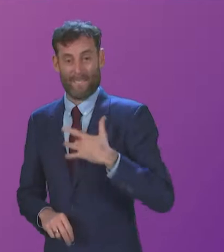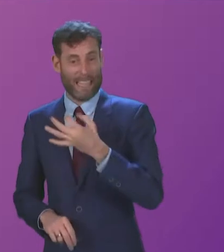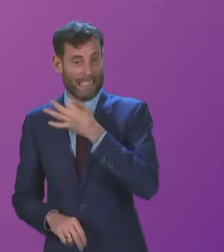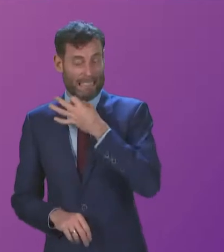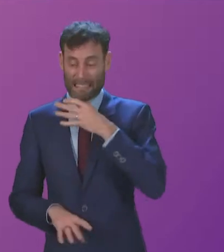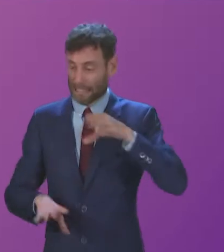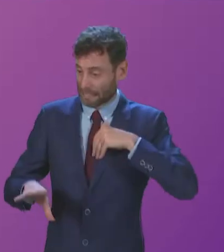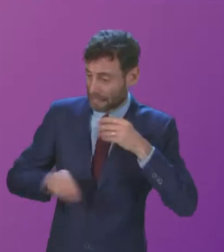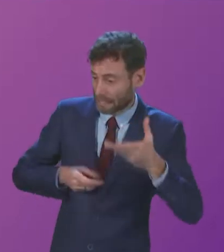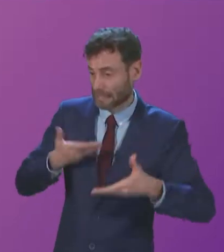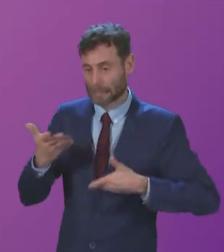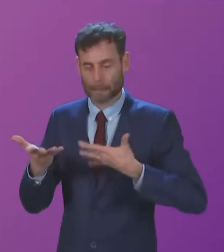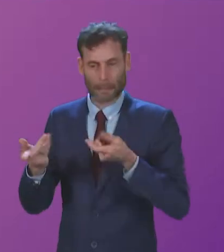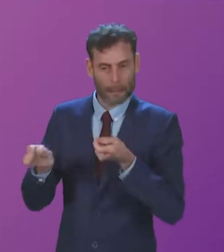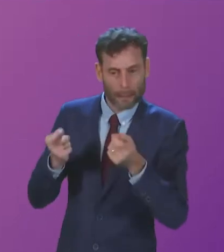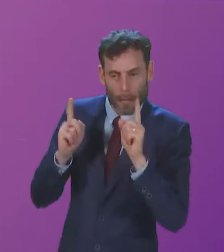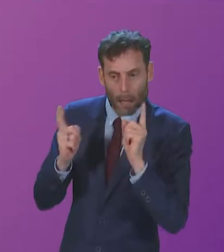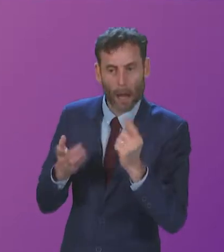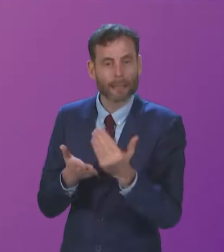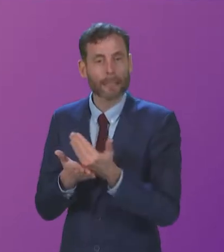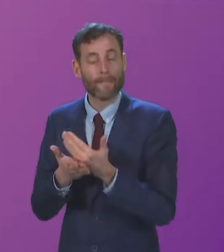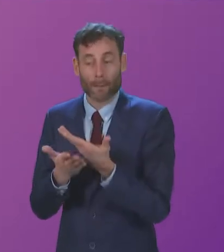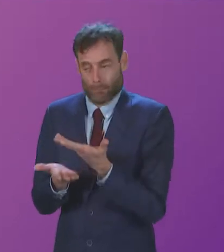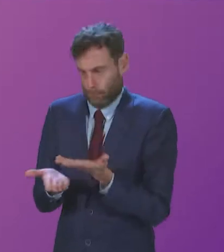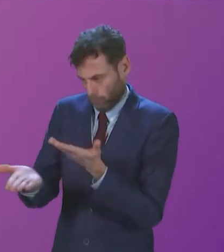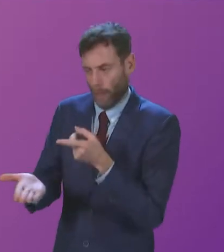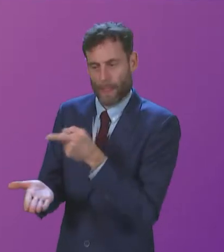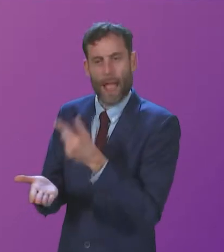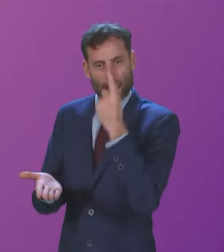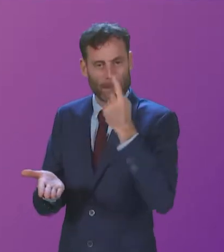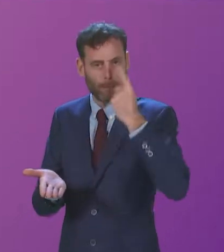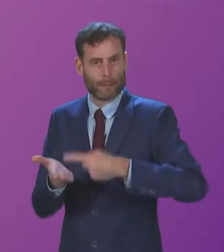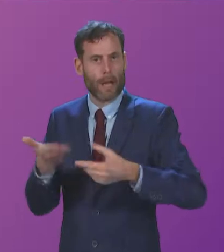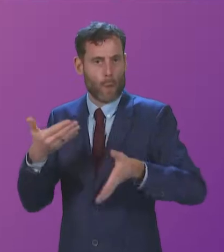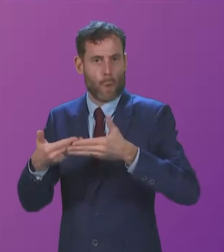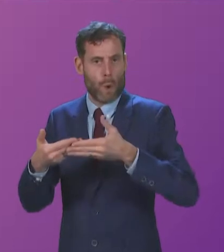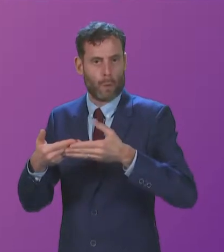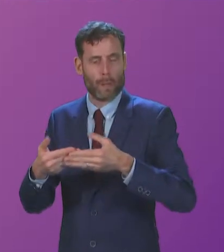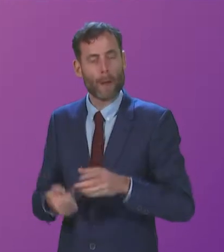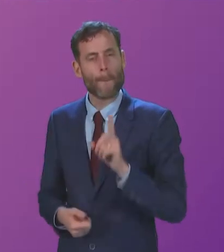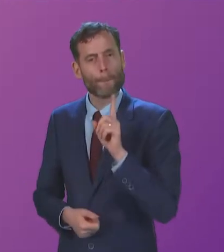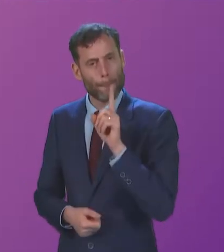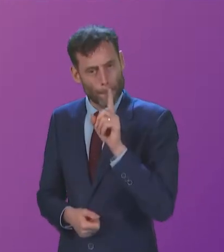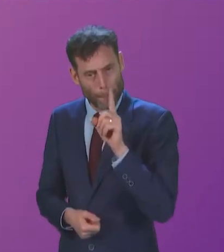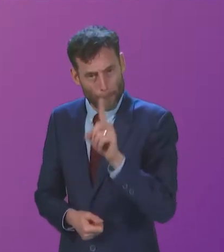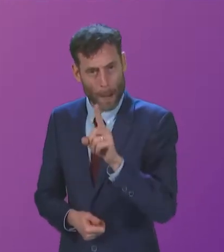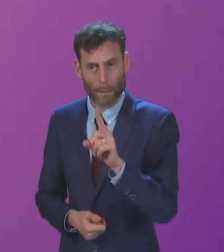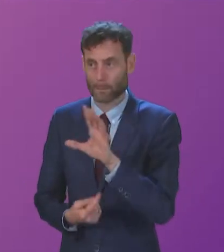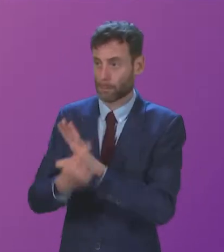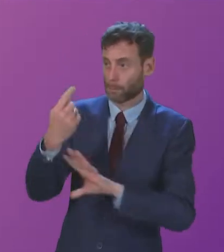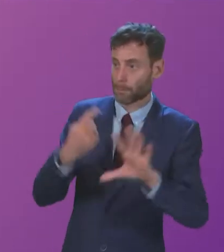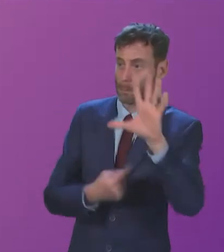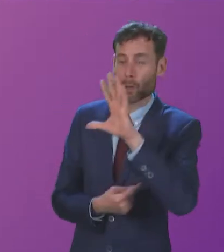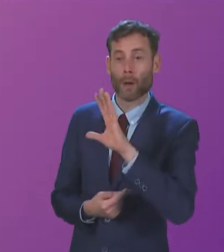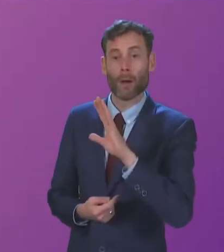to the operational challenges that they have. I should point out that when we're actually looking at the number of new positive cases